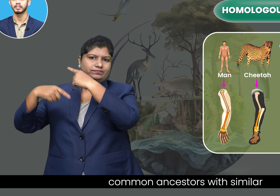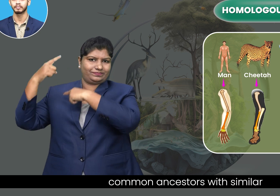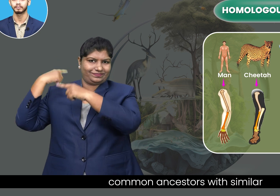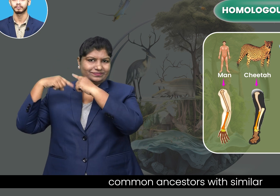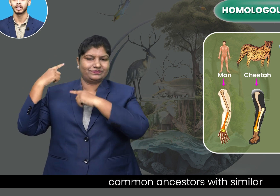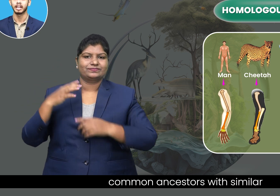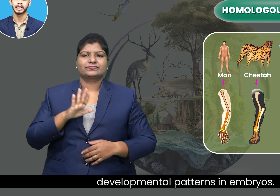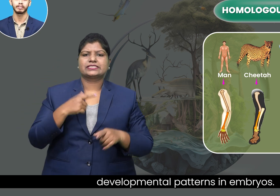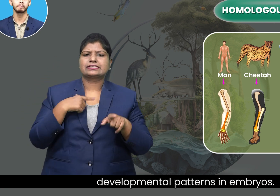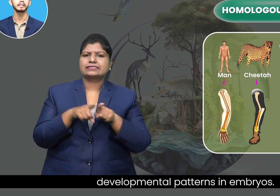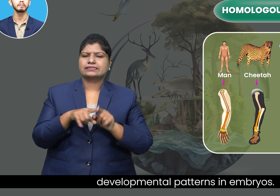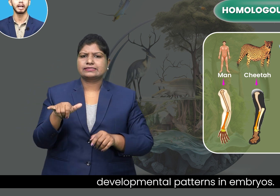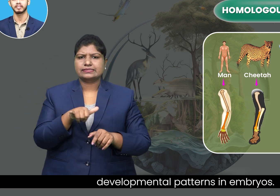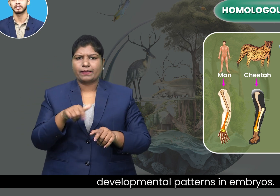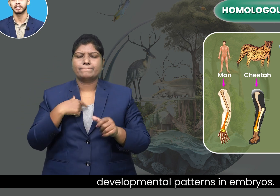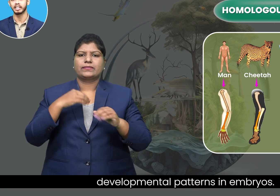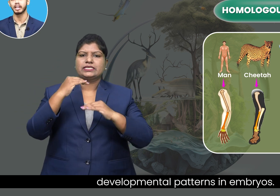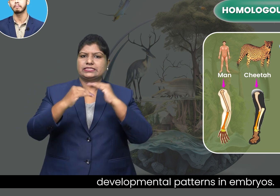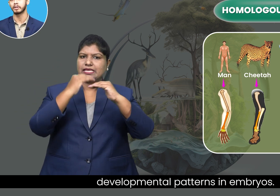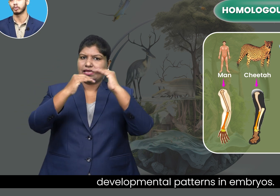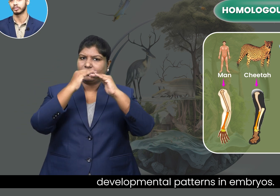developmental patterns in embryos.